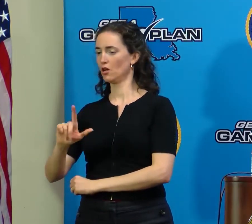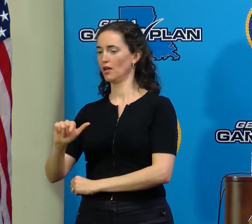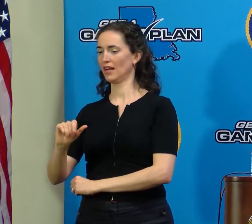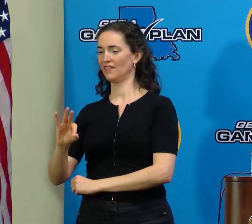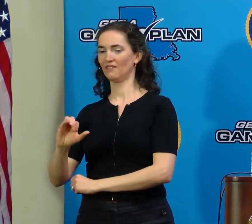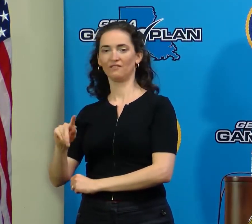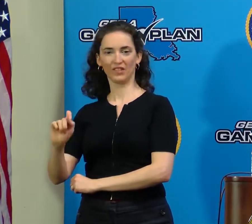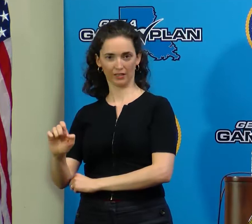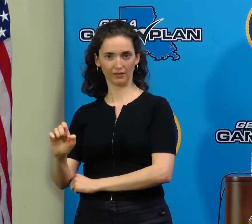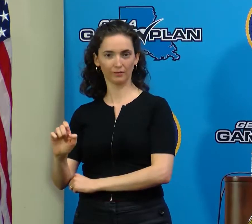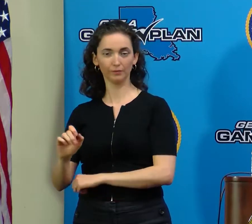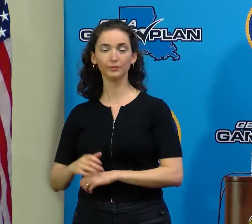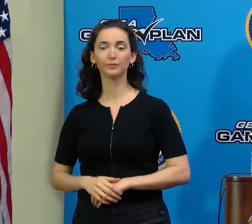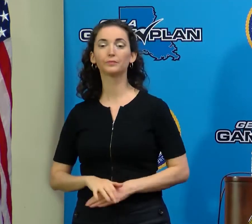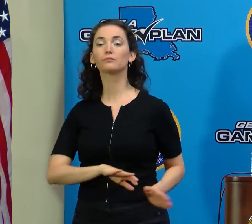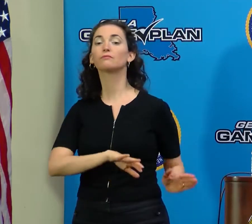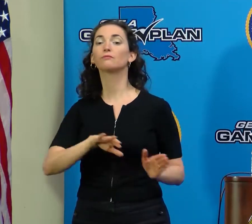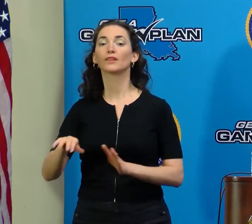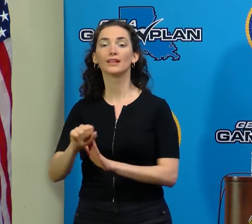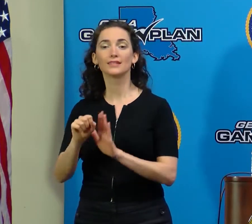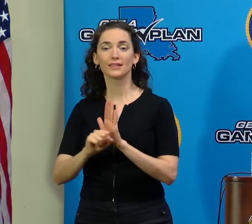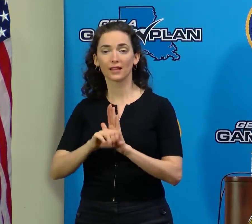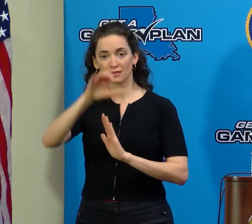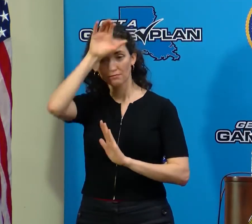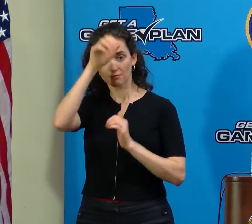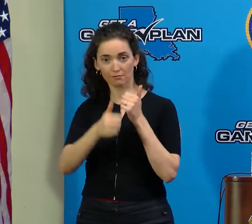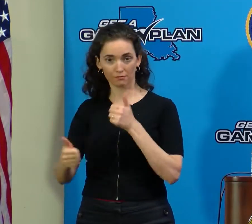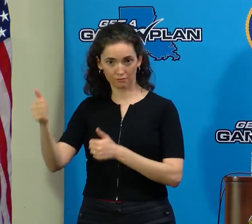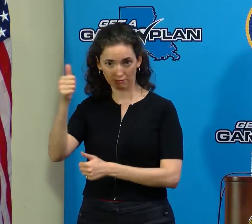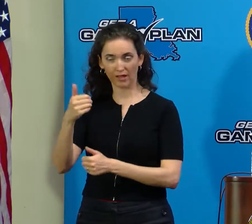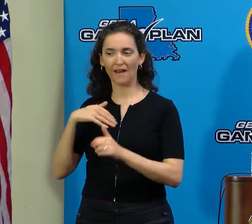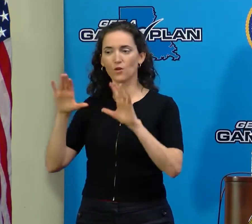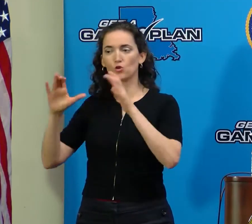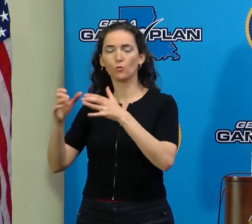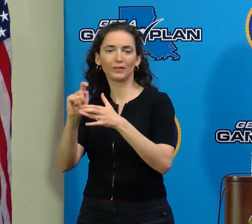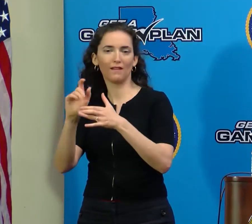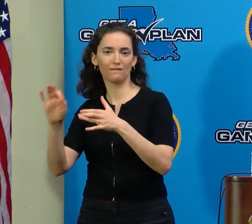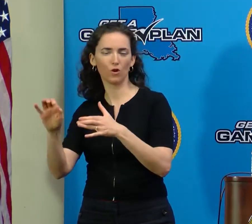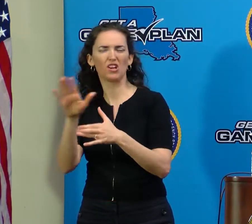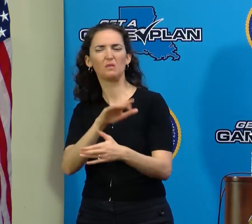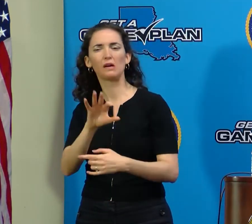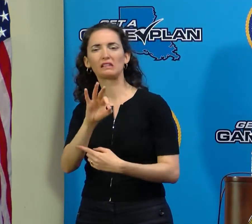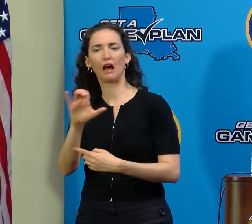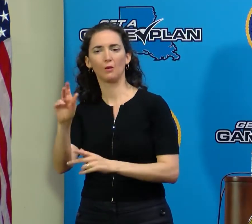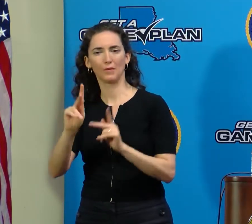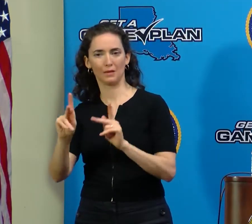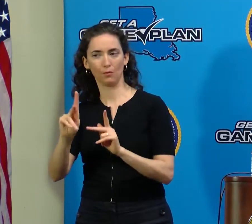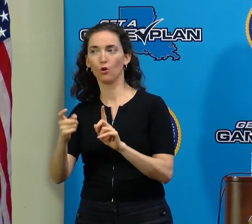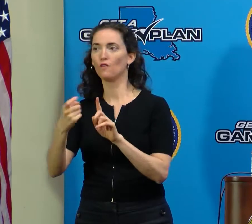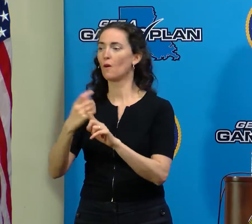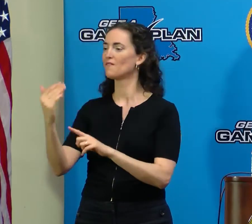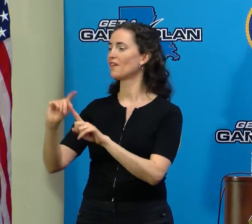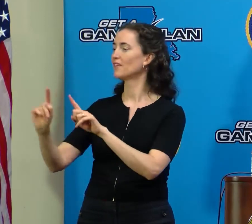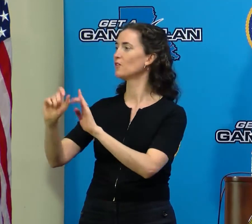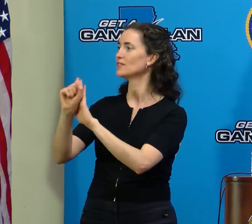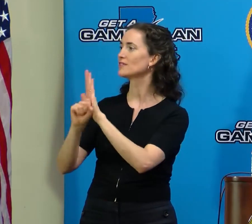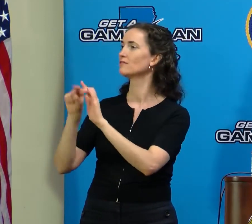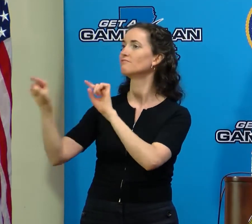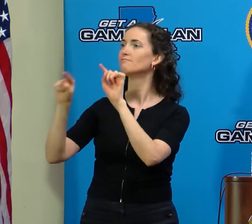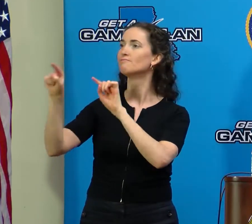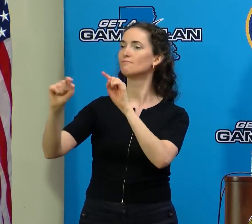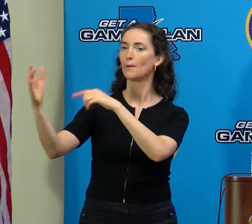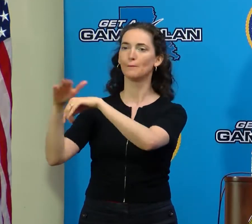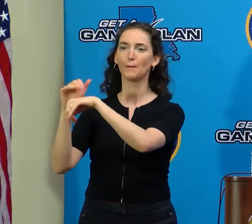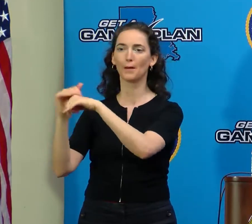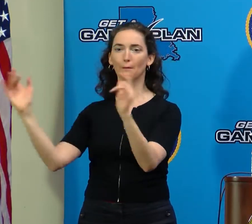The State Fire Marshal's Office is leading a task force of about 900 individuals from 15 different states. They've